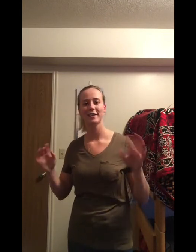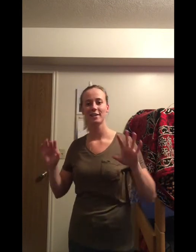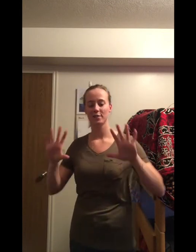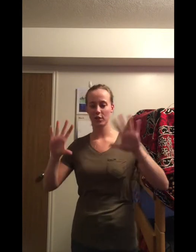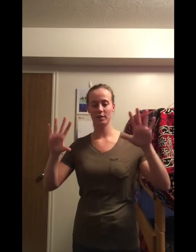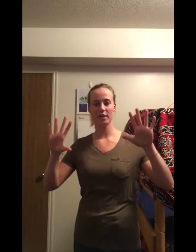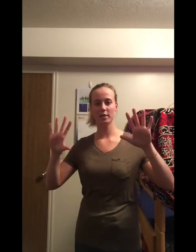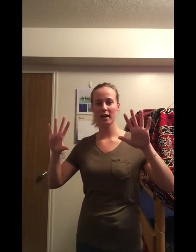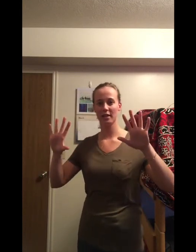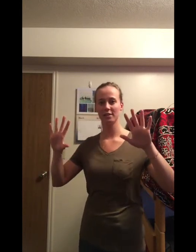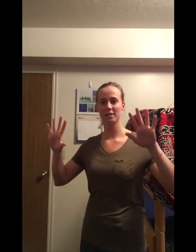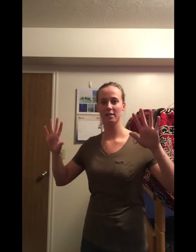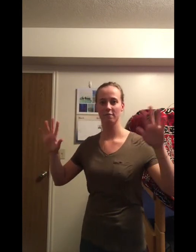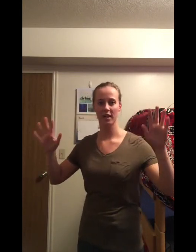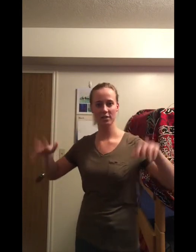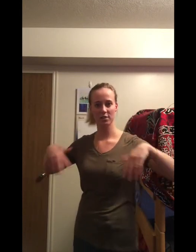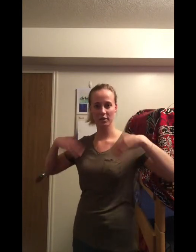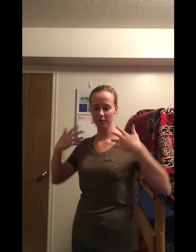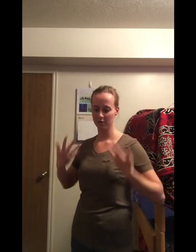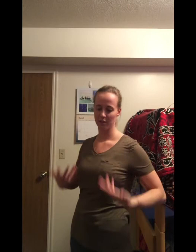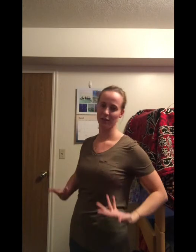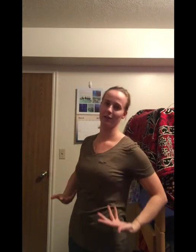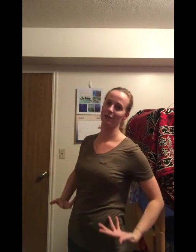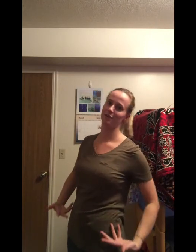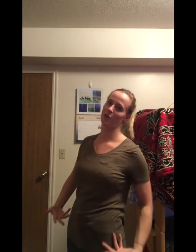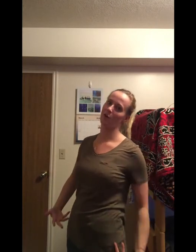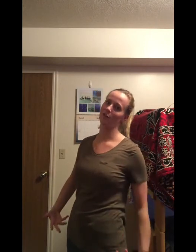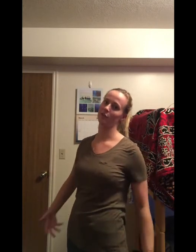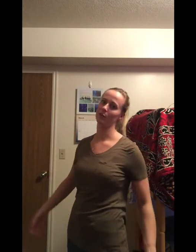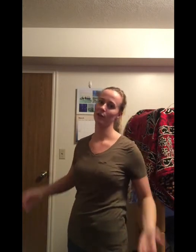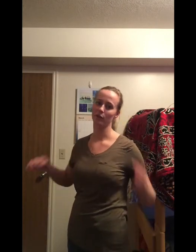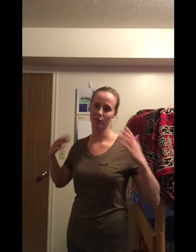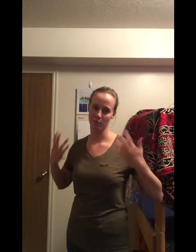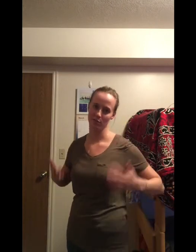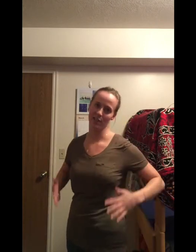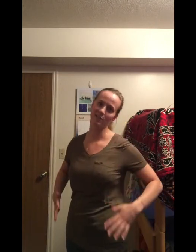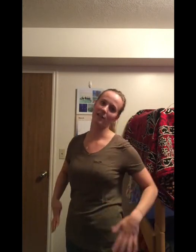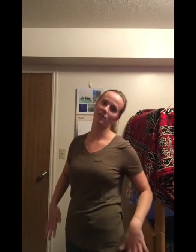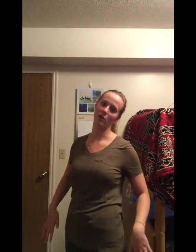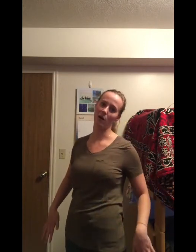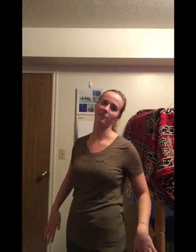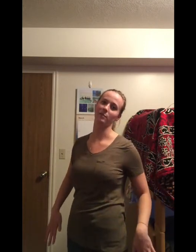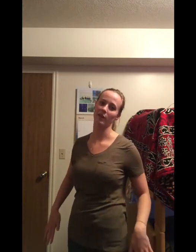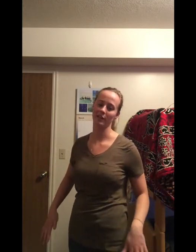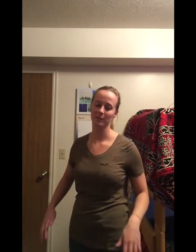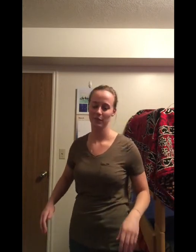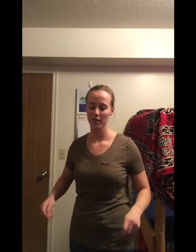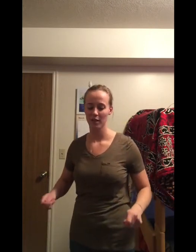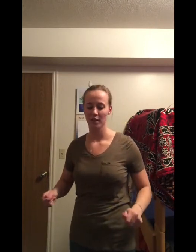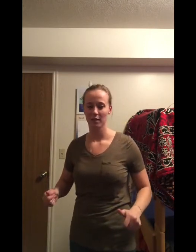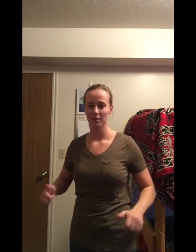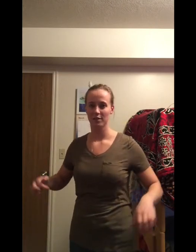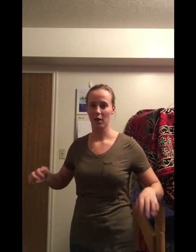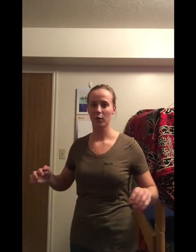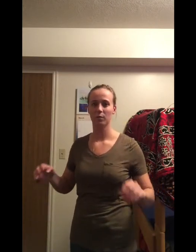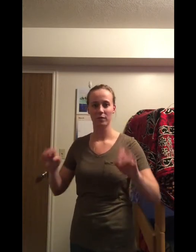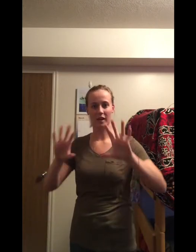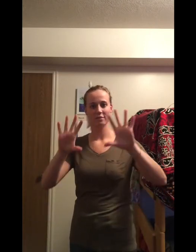So you take your hands and vagus nerve, you're going to show off your body. You're going to pretend to like show off your body. So yeah,